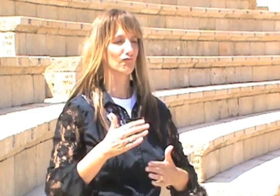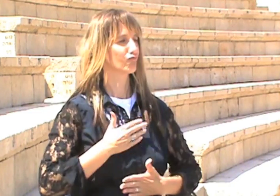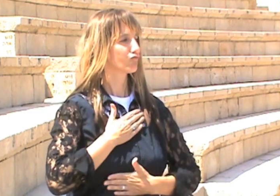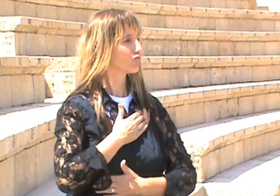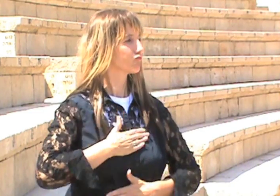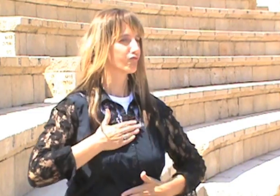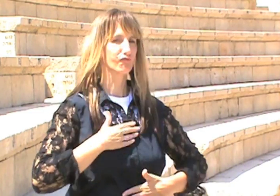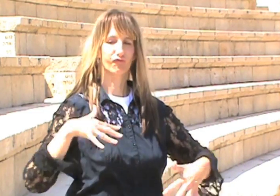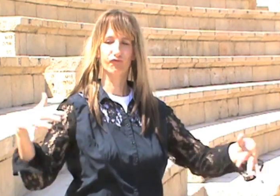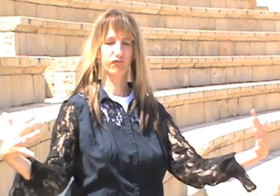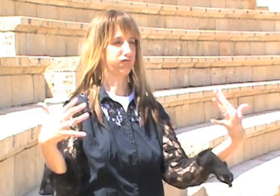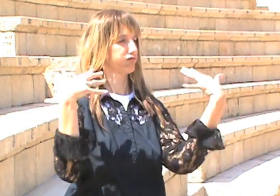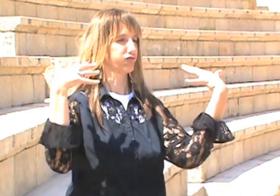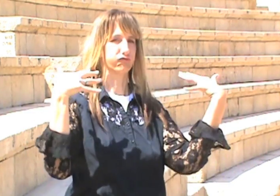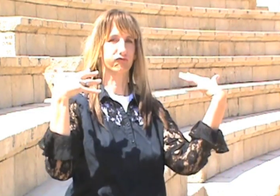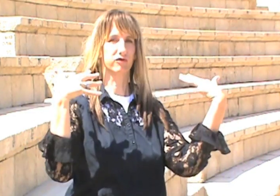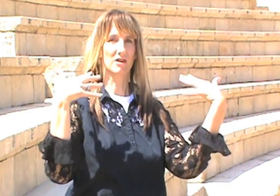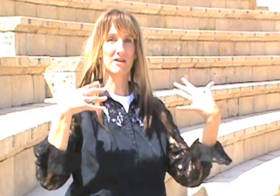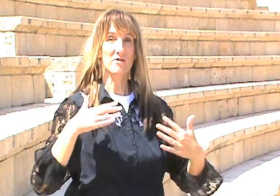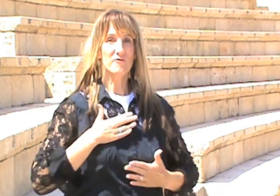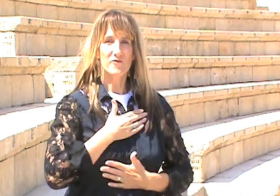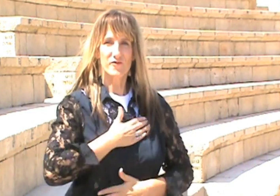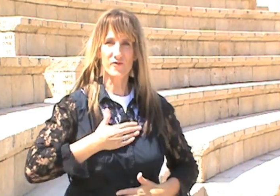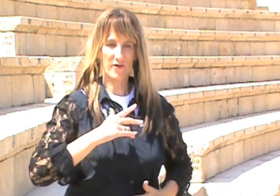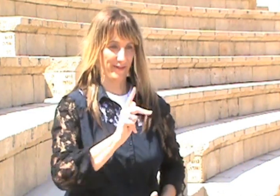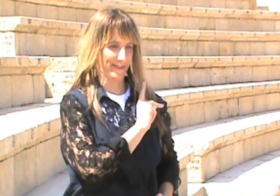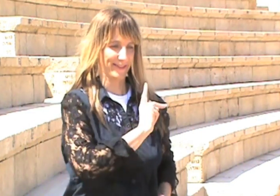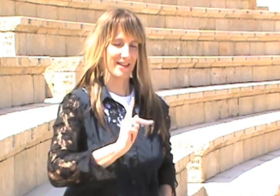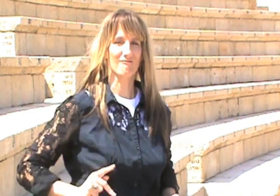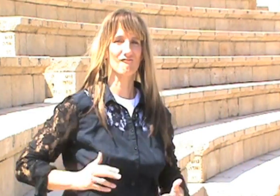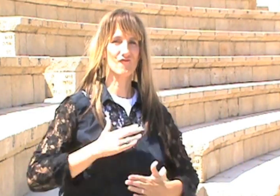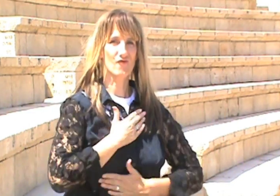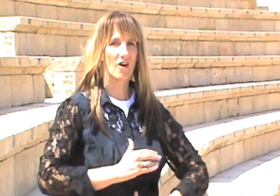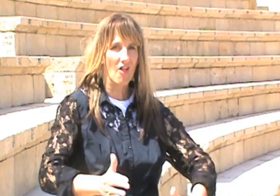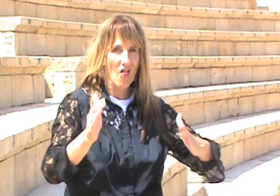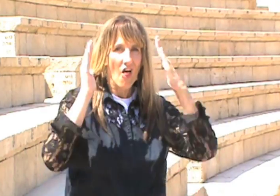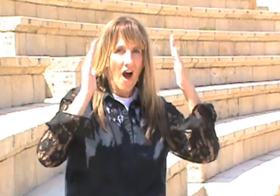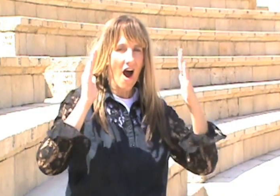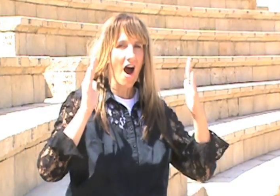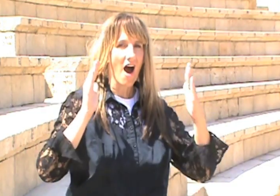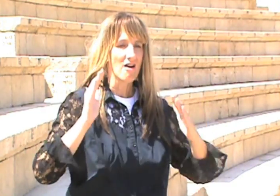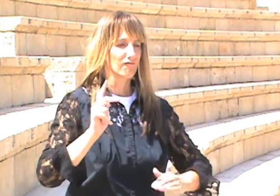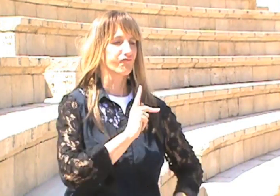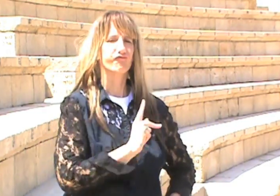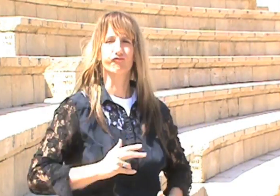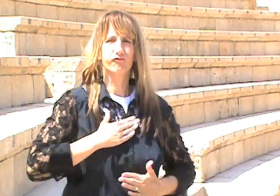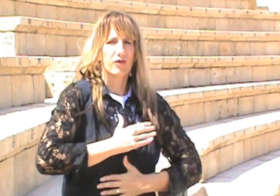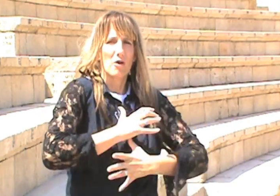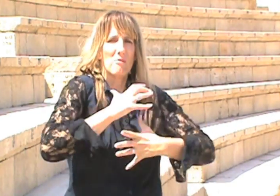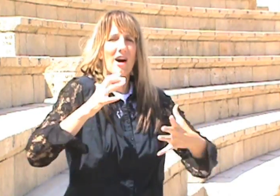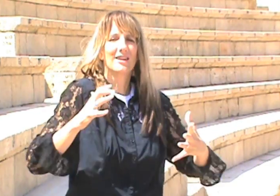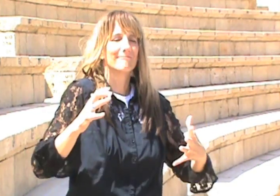king enjoyed all of the attention. The king enjoyed all of the praise.